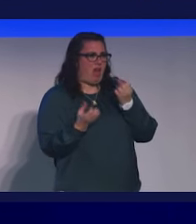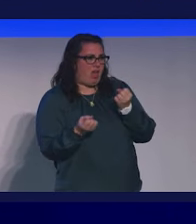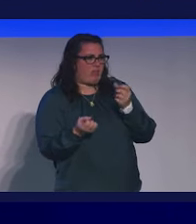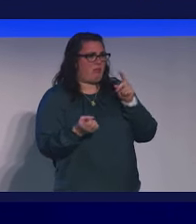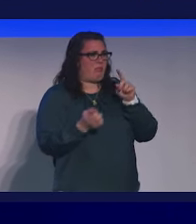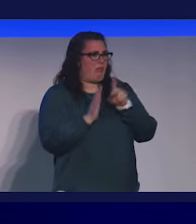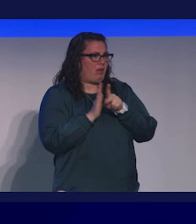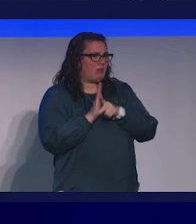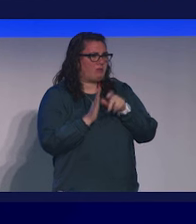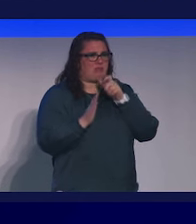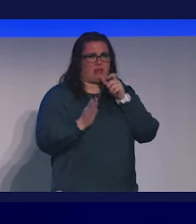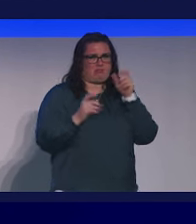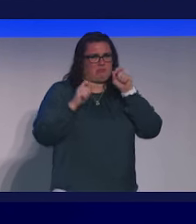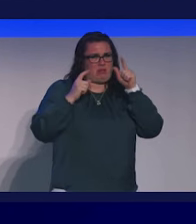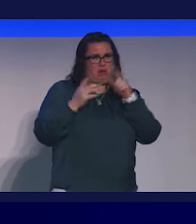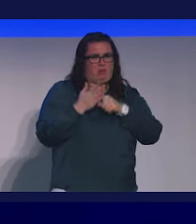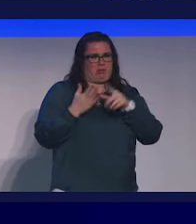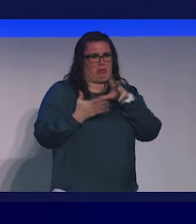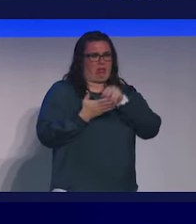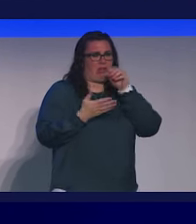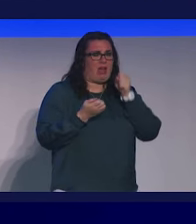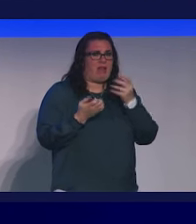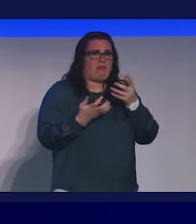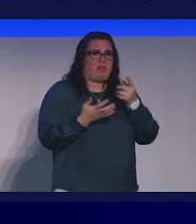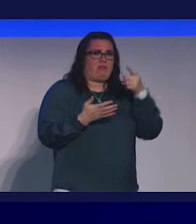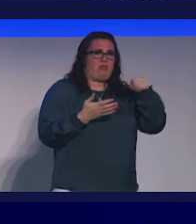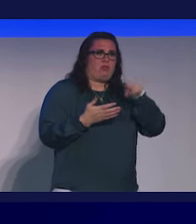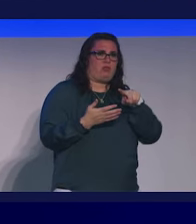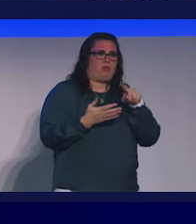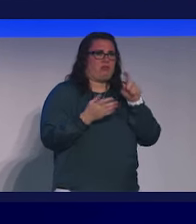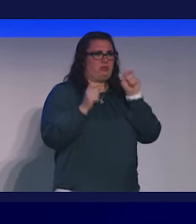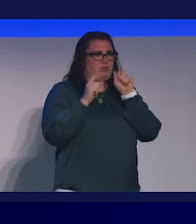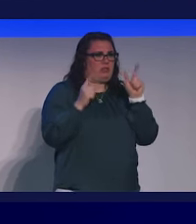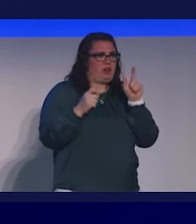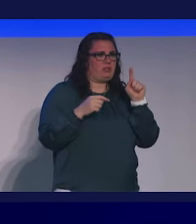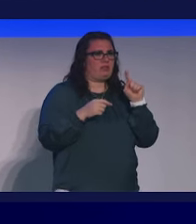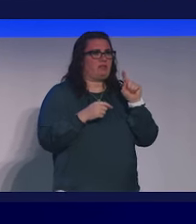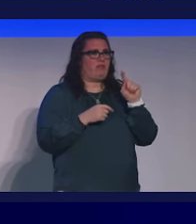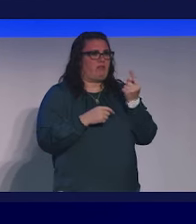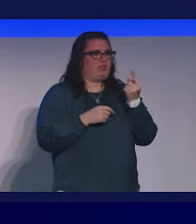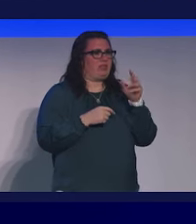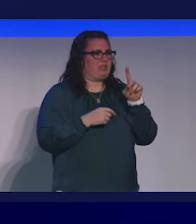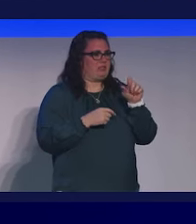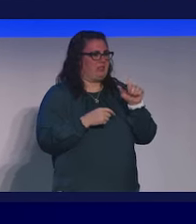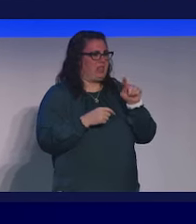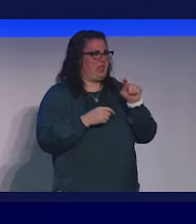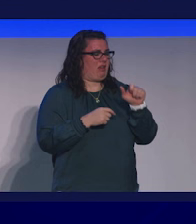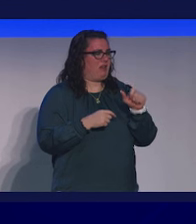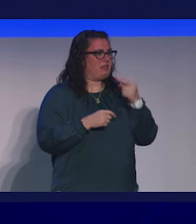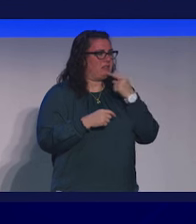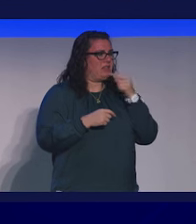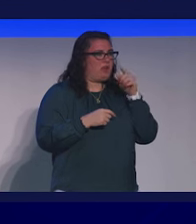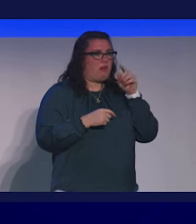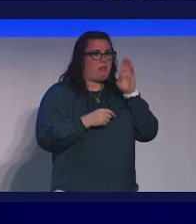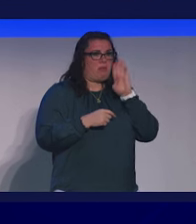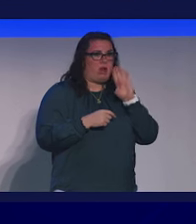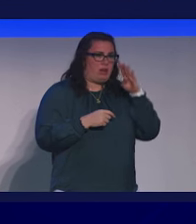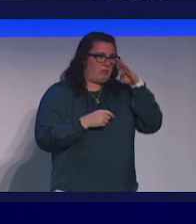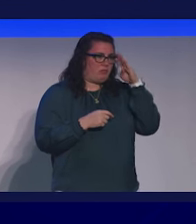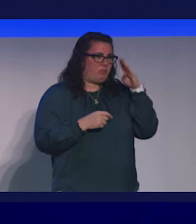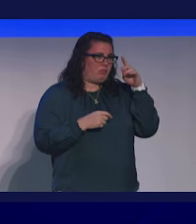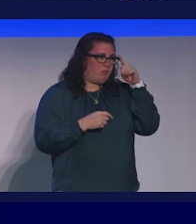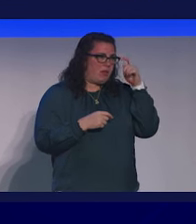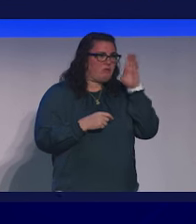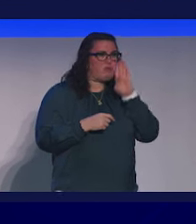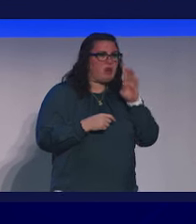by the things we learned. How many of you here were surprised when the first data came out that showed that black and brown communities were more likely to die